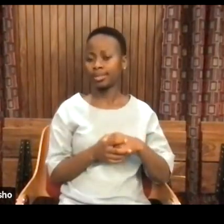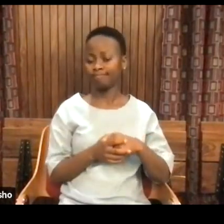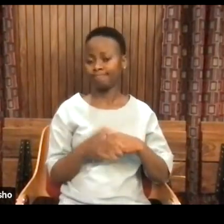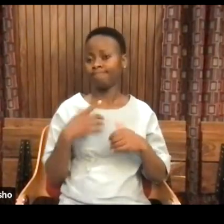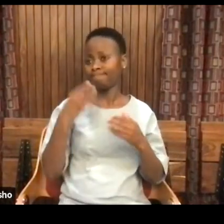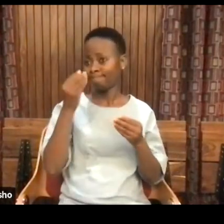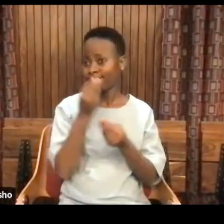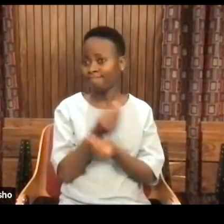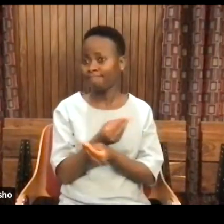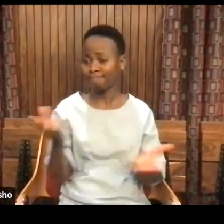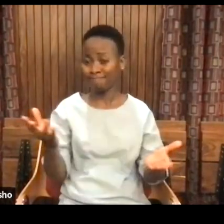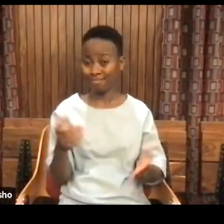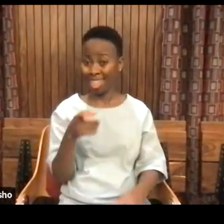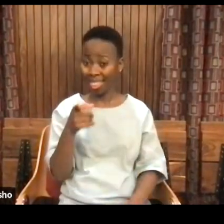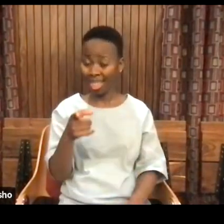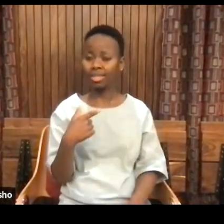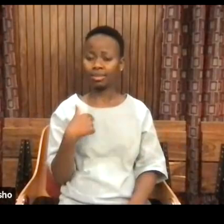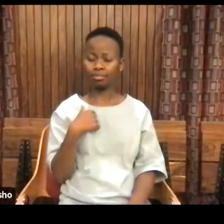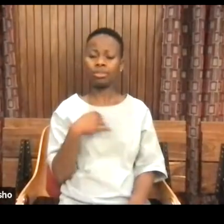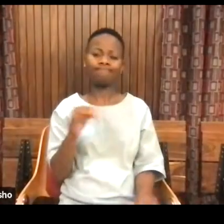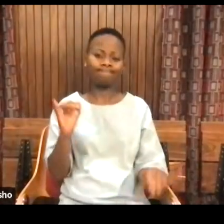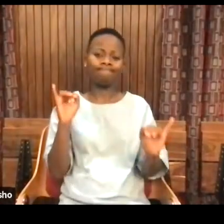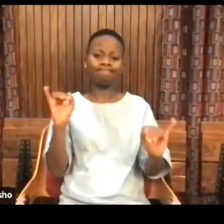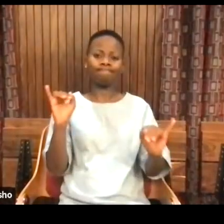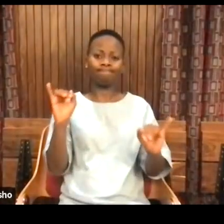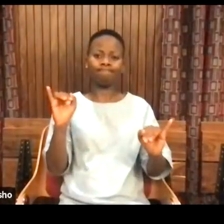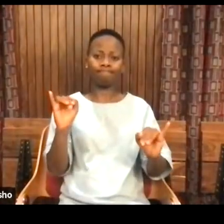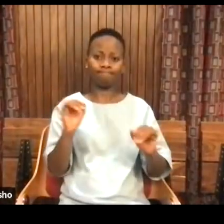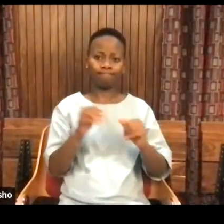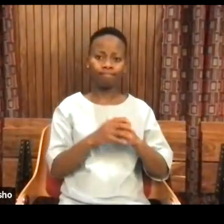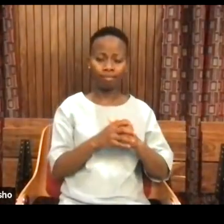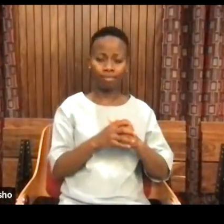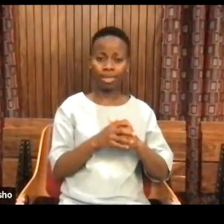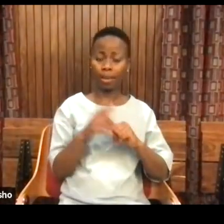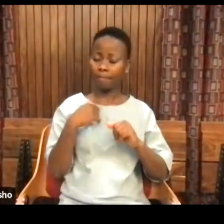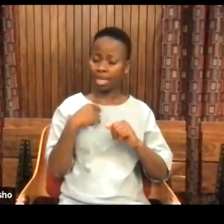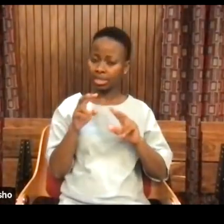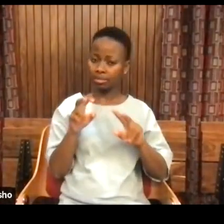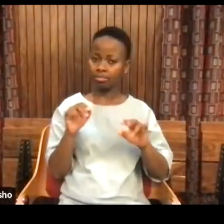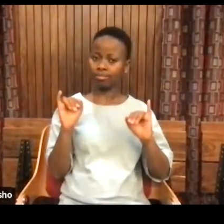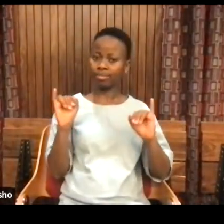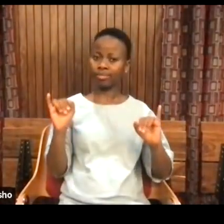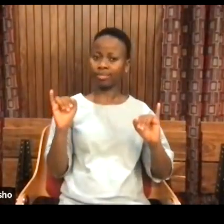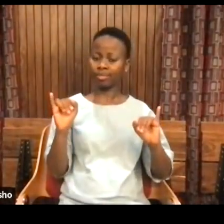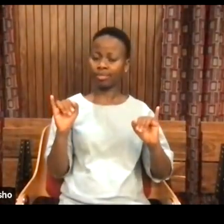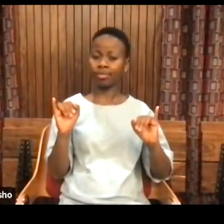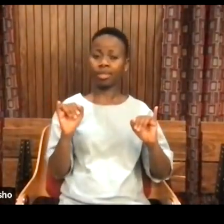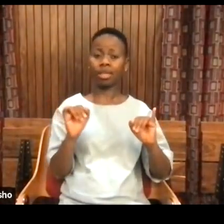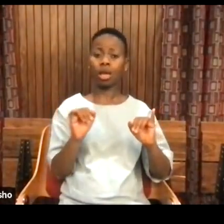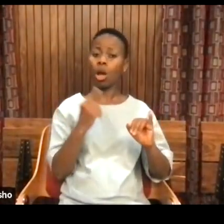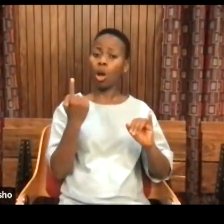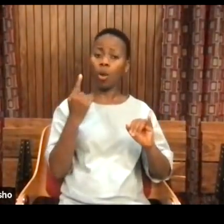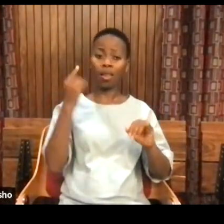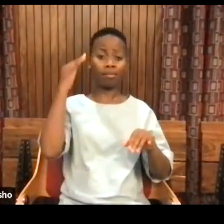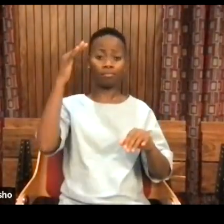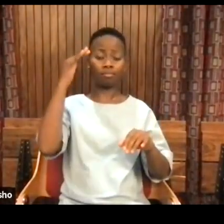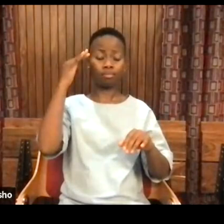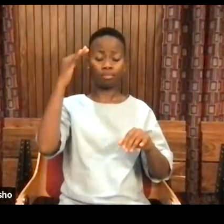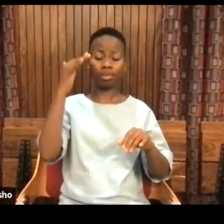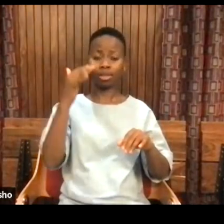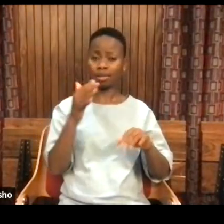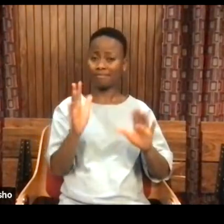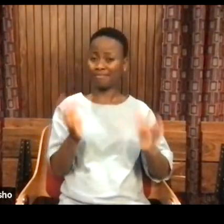you, that's something I take very seriously. Some of work I do, I'm not only known in philosophy, I'm known in many disciplines.